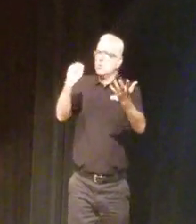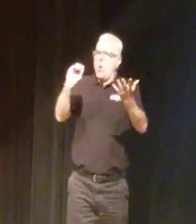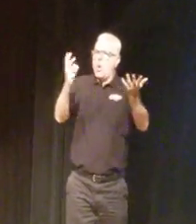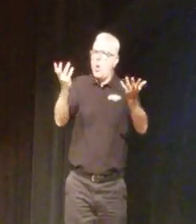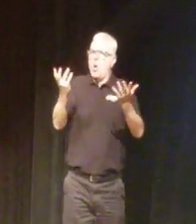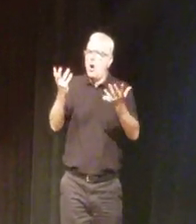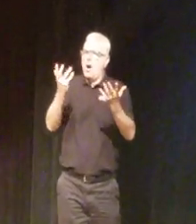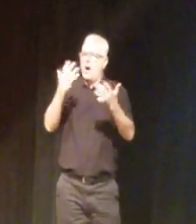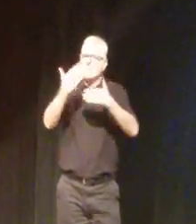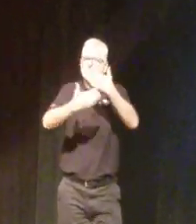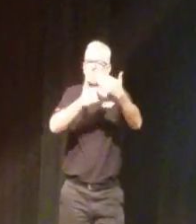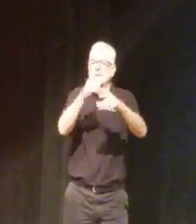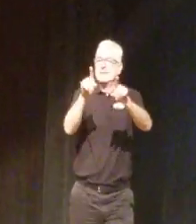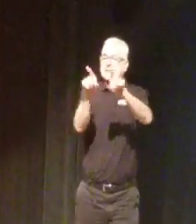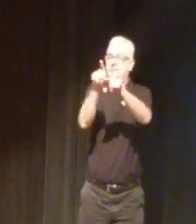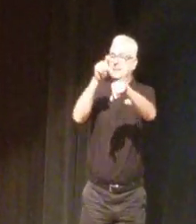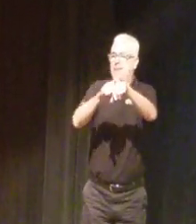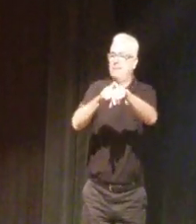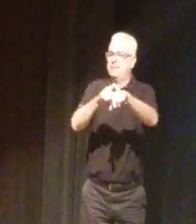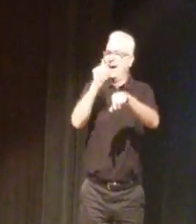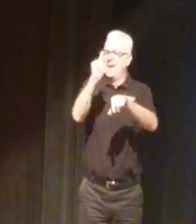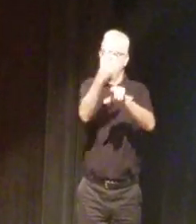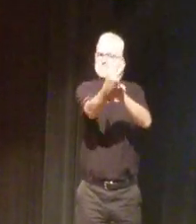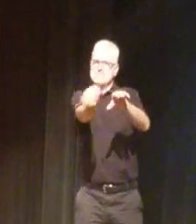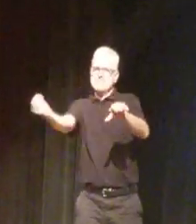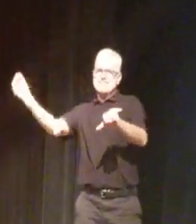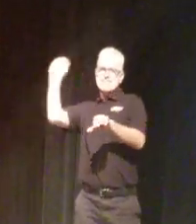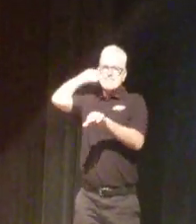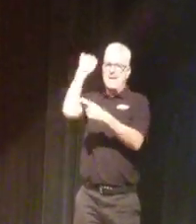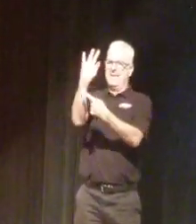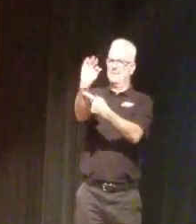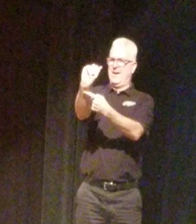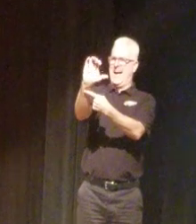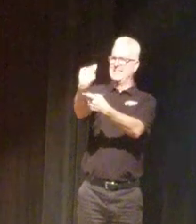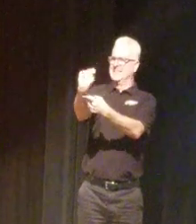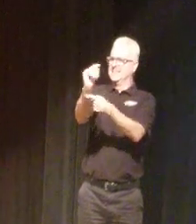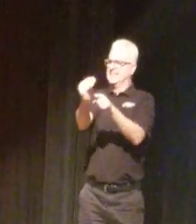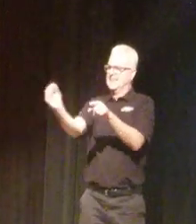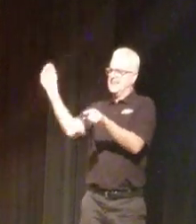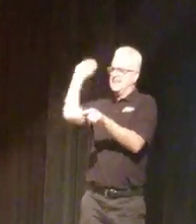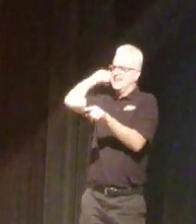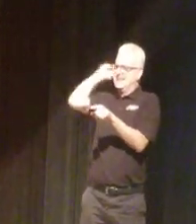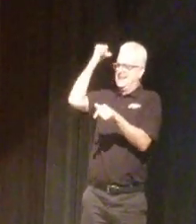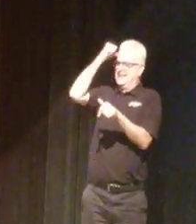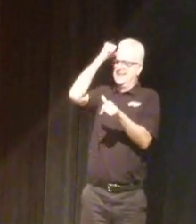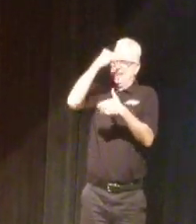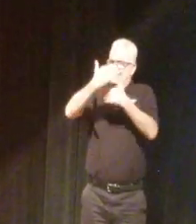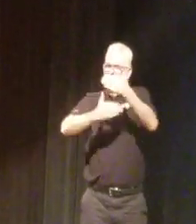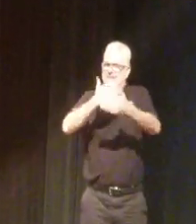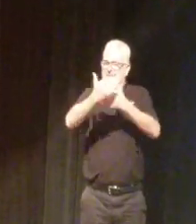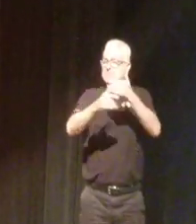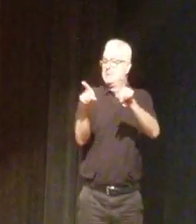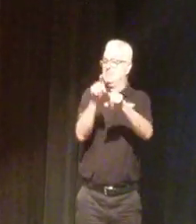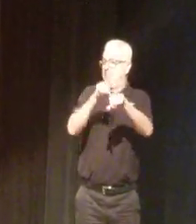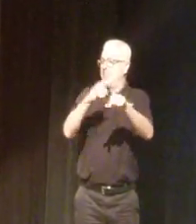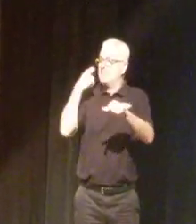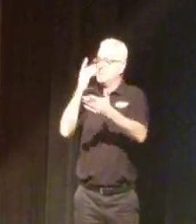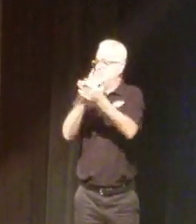so going through this process at the same time you need to keep that in the back of the back of your mind all these facts